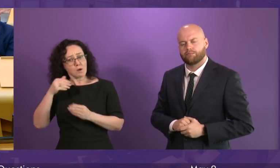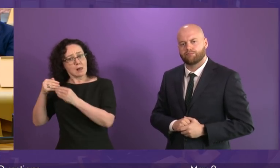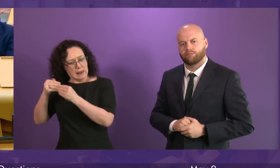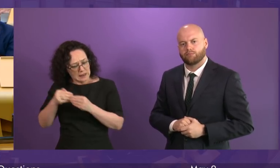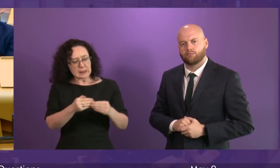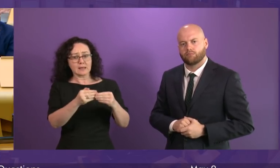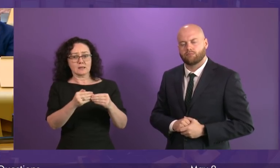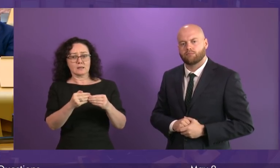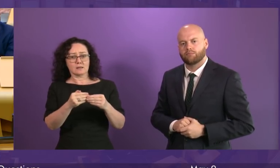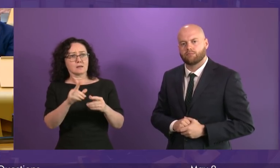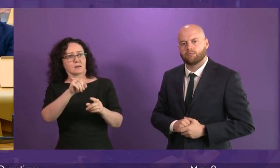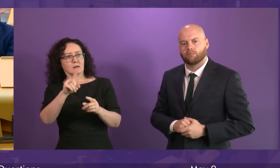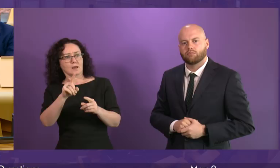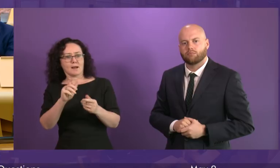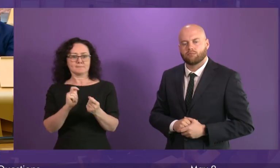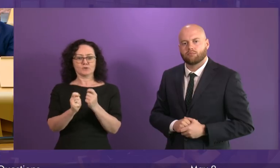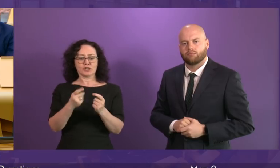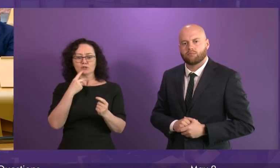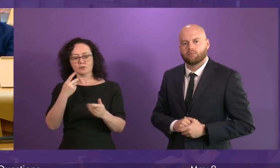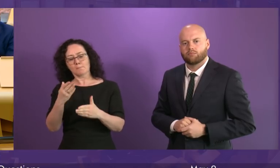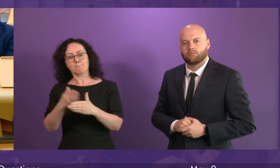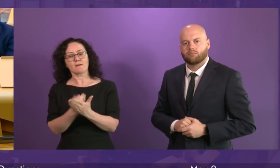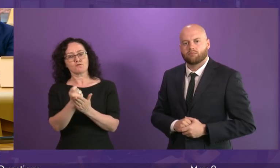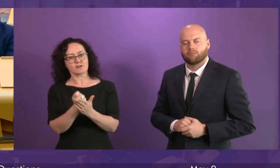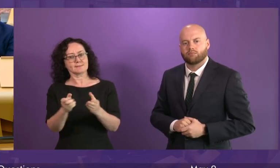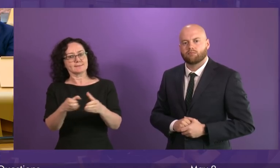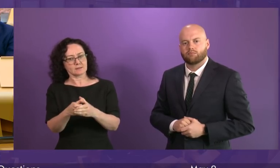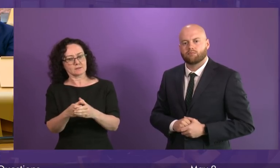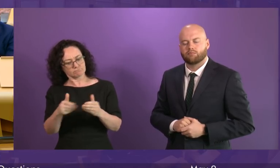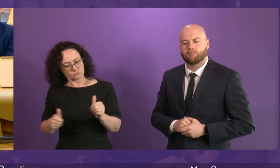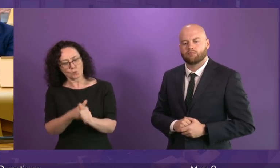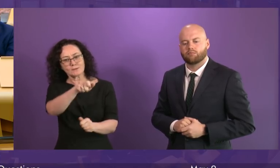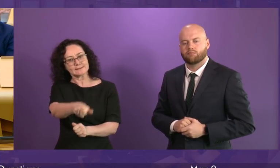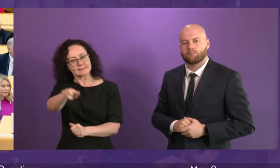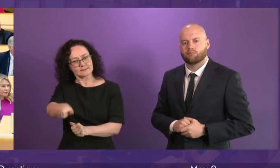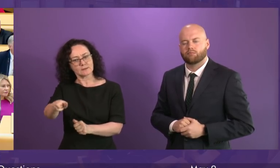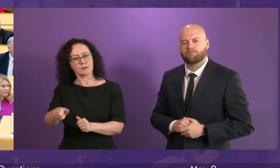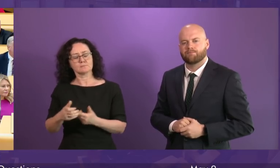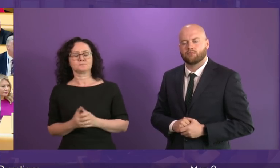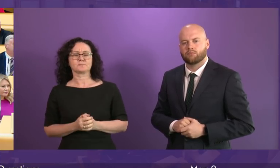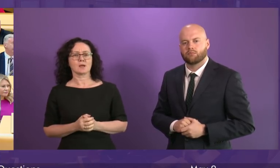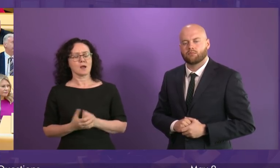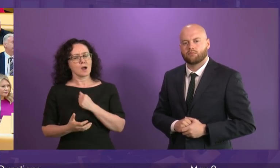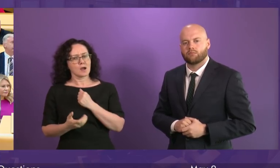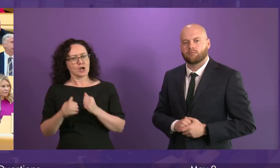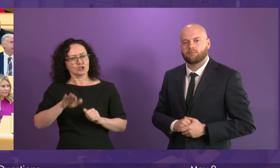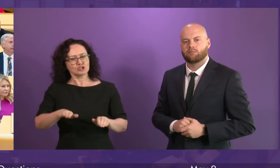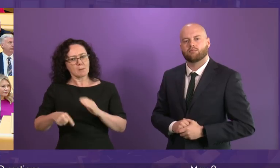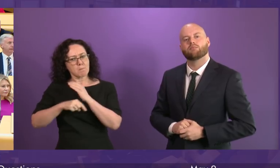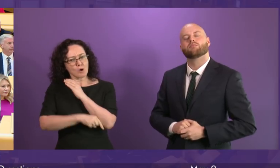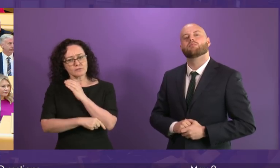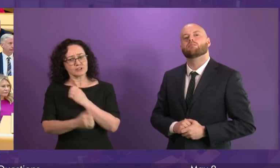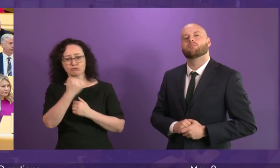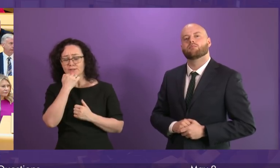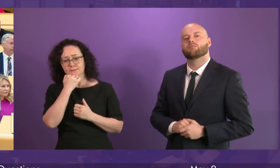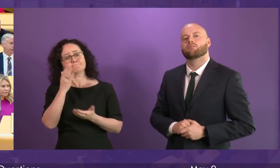in the changes that people in the private rented sector need. And we will continue to do that. Poverty rates, child poverty rates are too